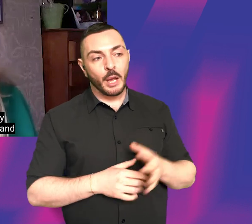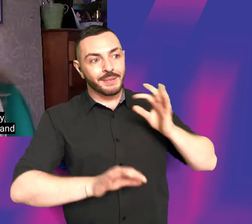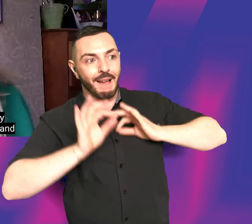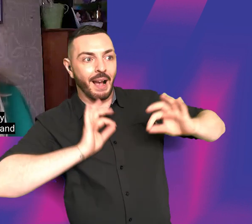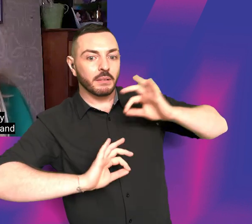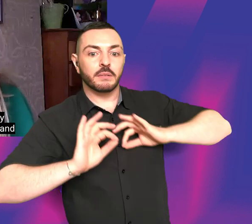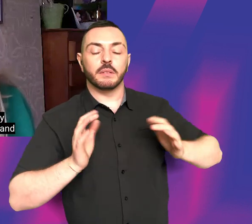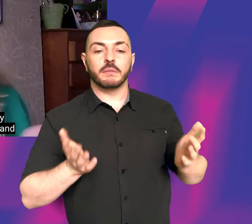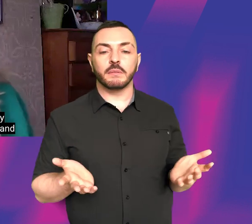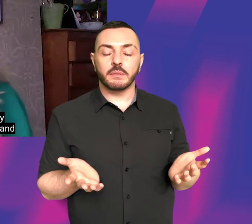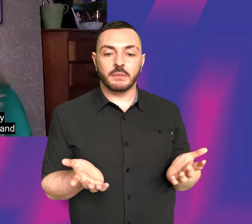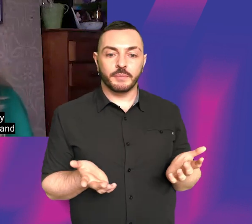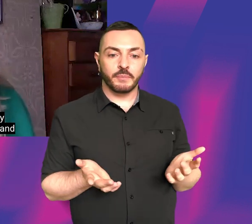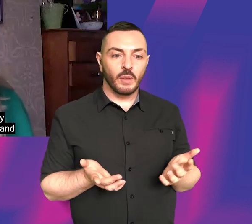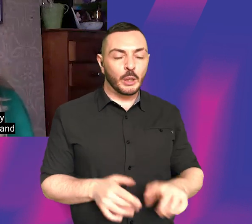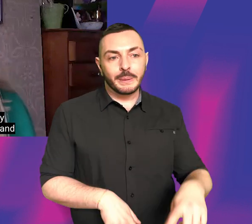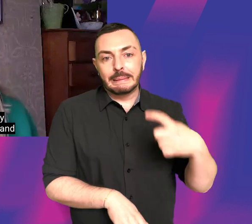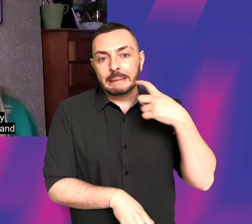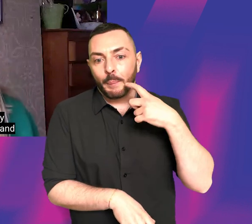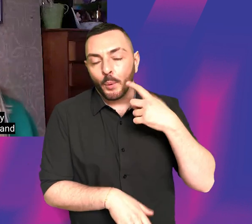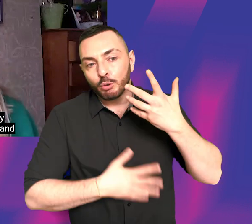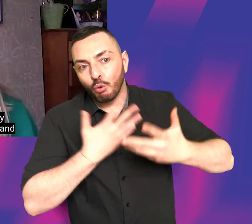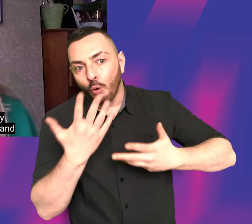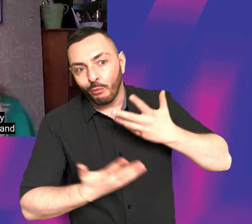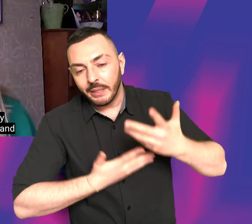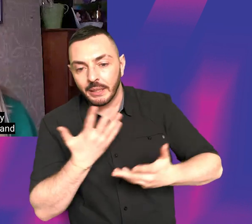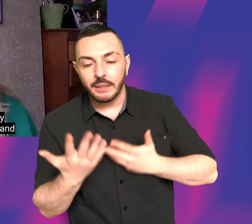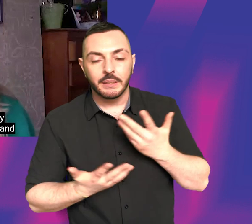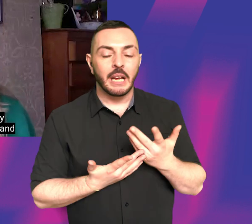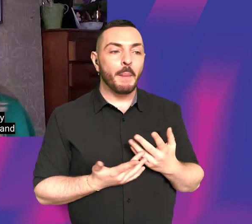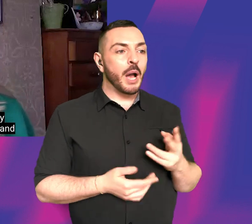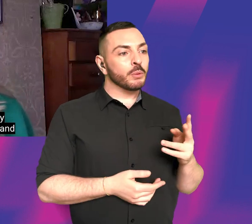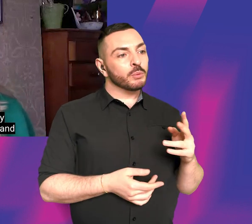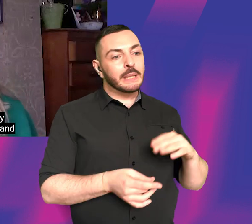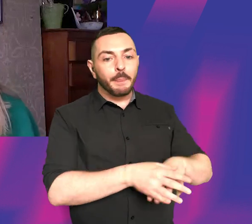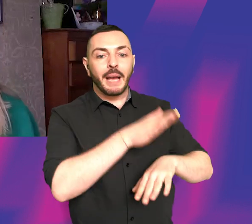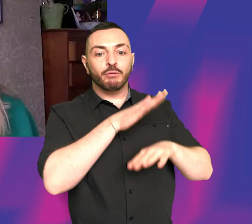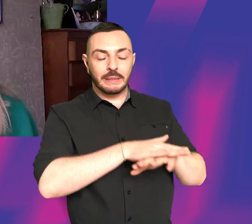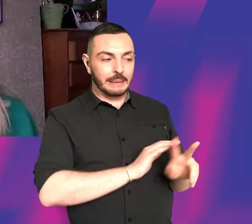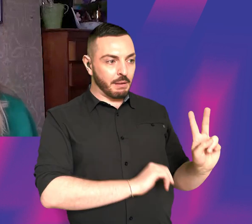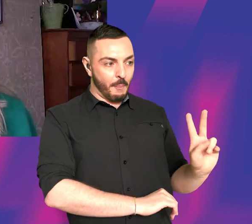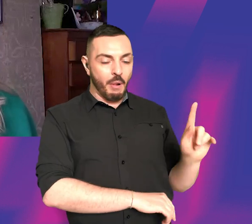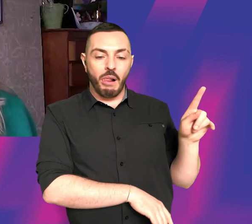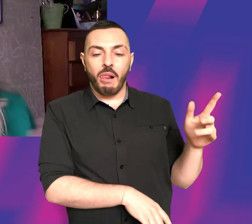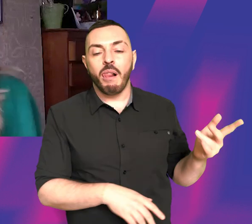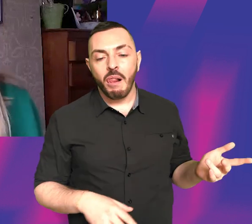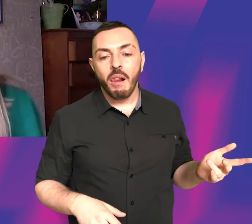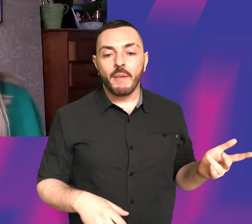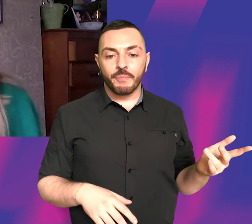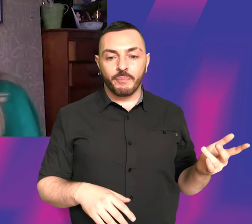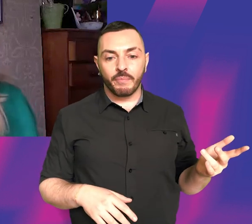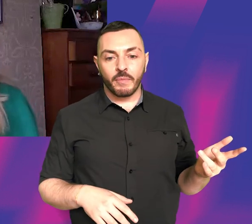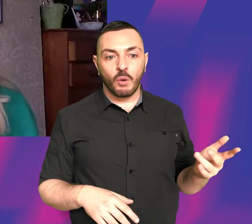and it was a very simple story in some ways about a married couple and, you know, trying to like have a